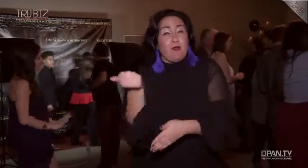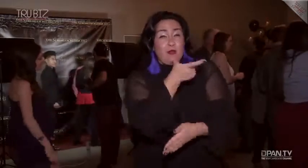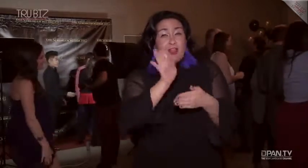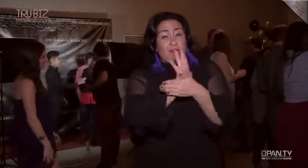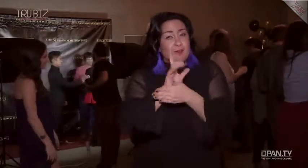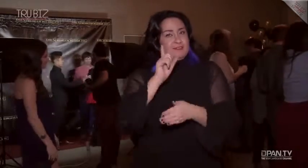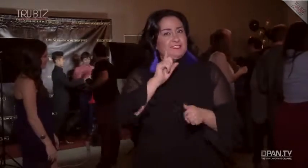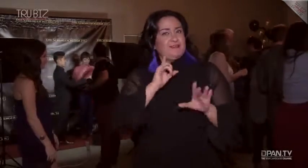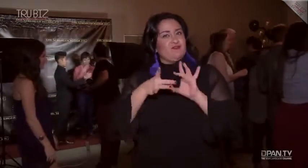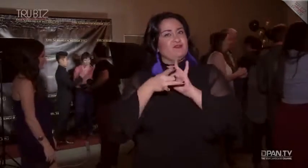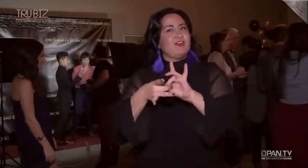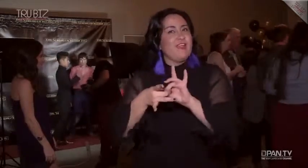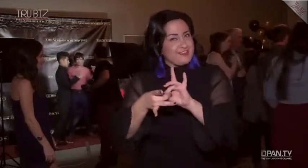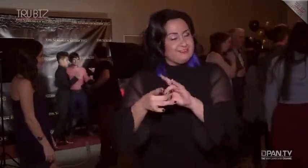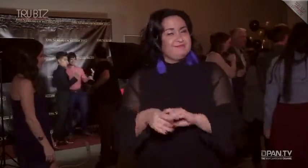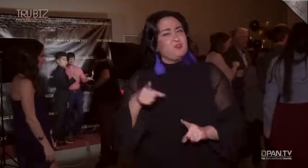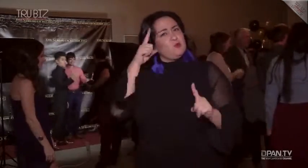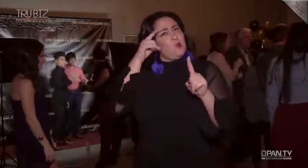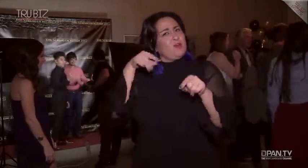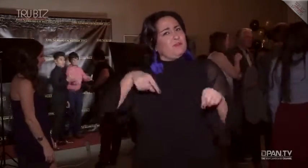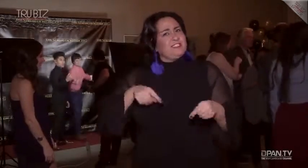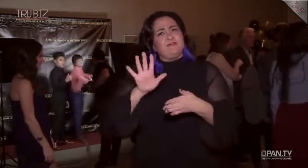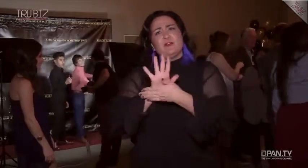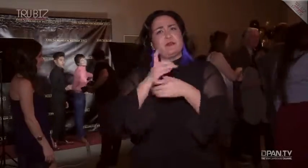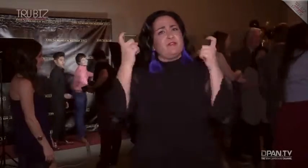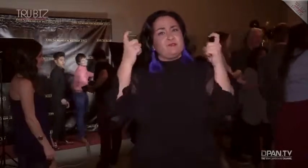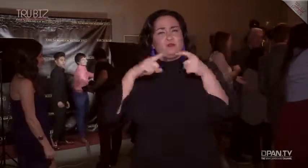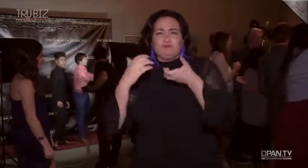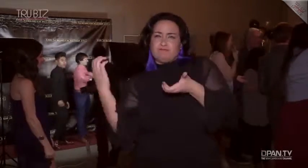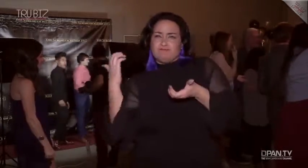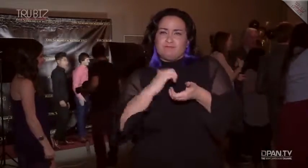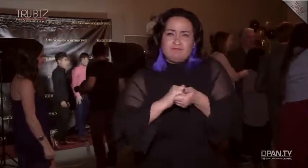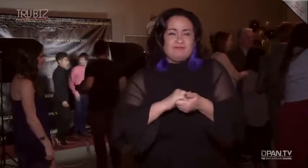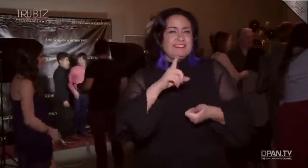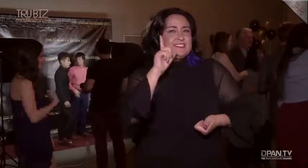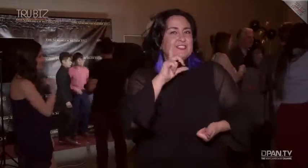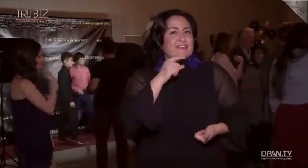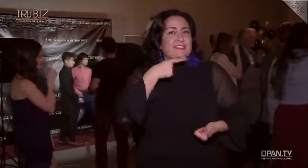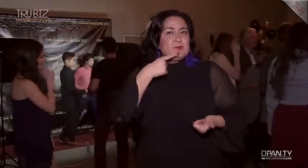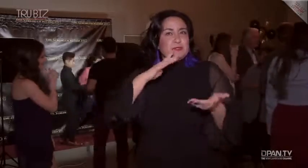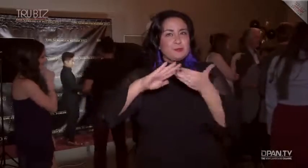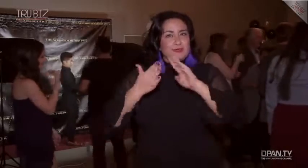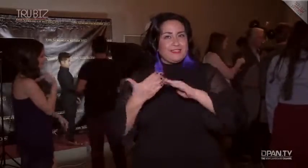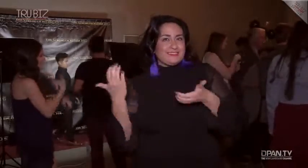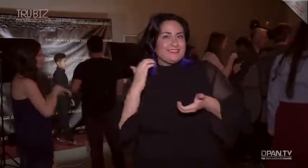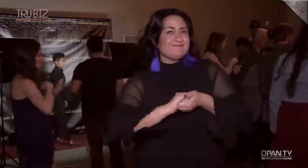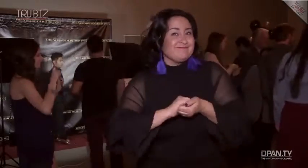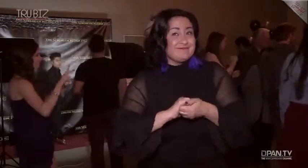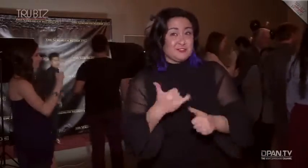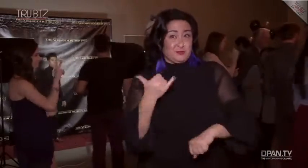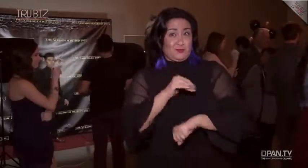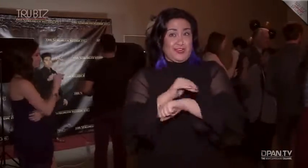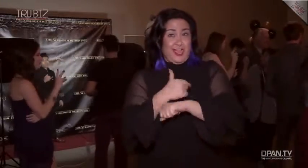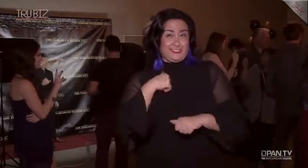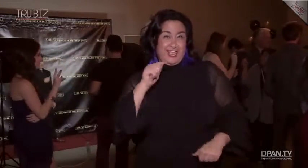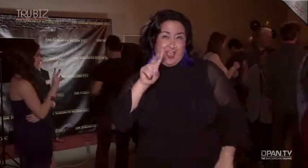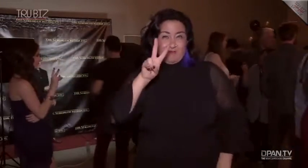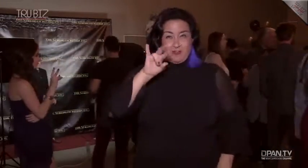screenings, and all are Deaf-related. The goal of this festival is to help bridge the gap between the Deaf and hearing community. Tonight is a